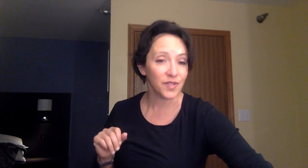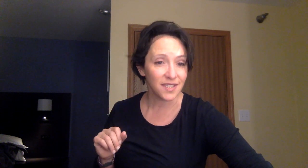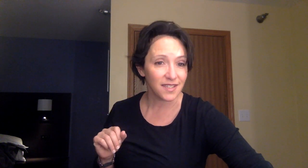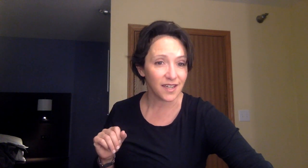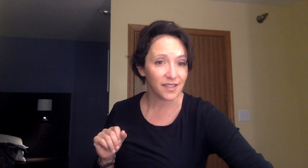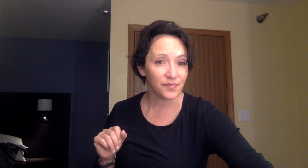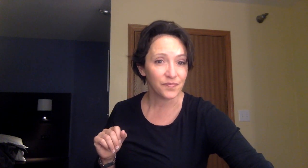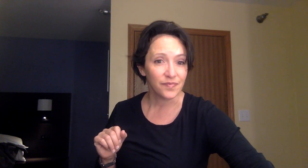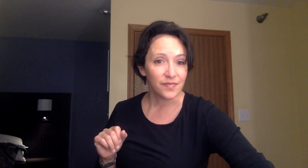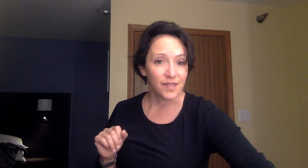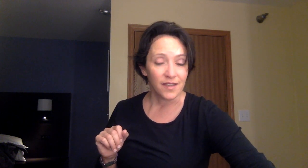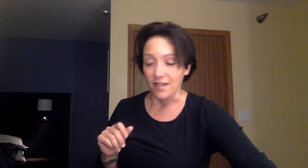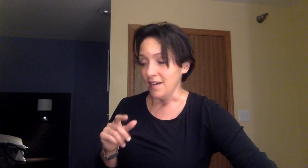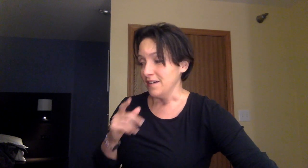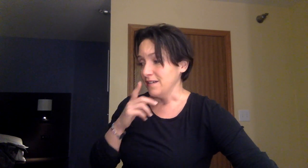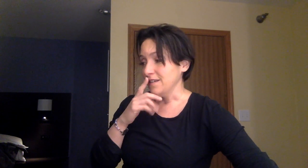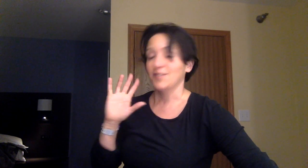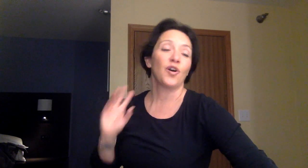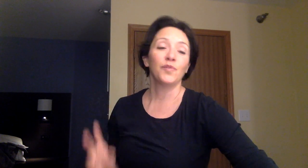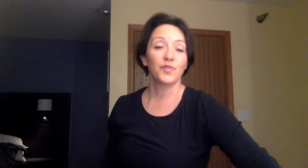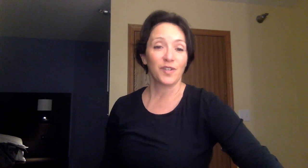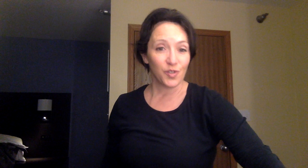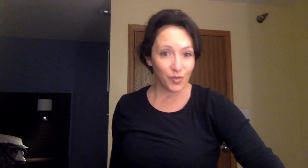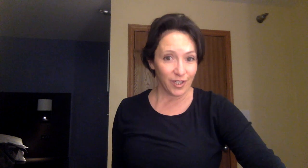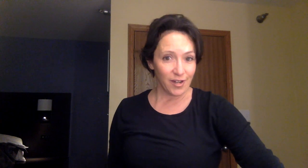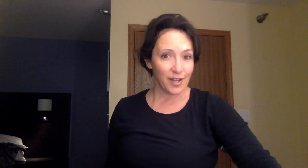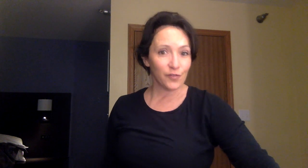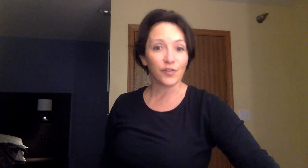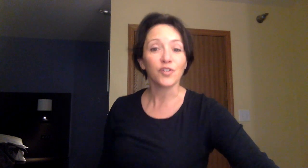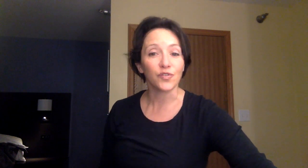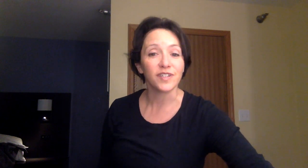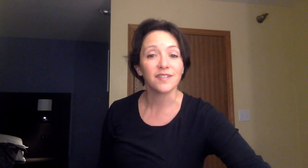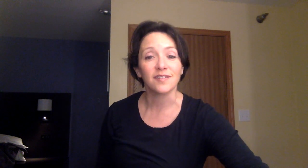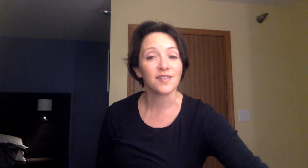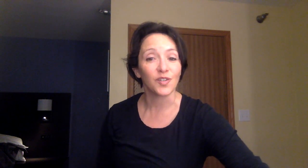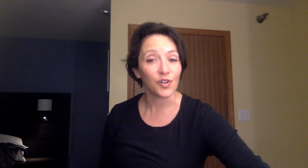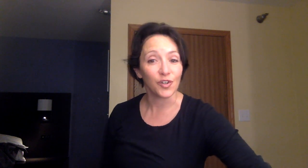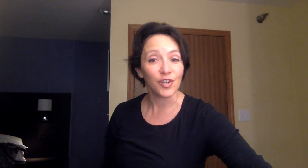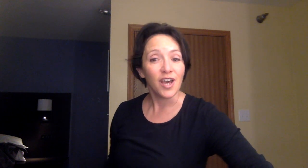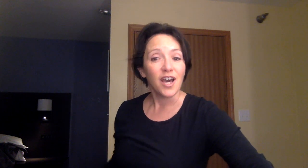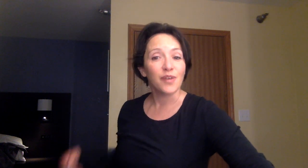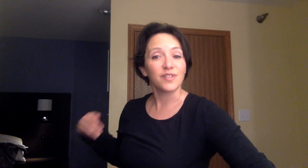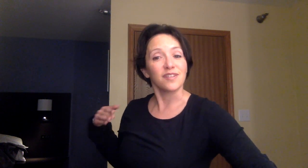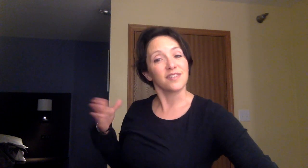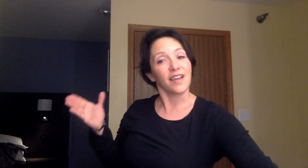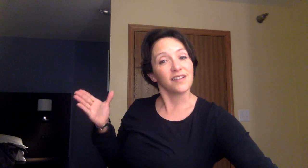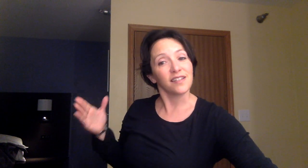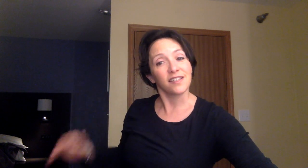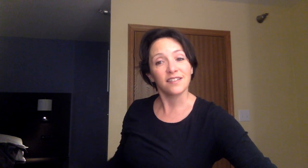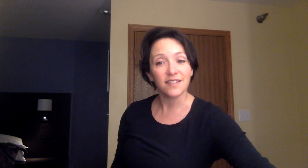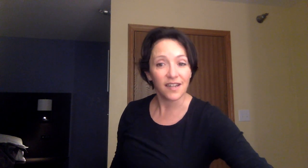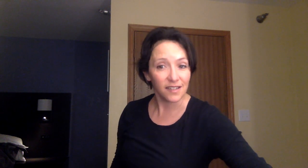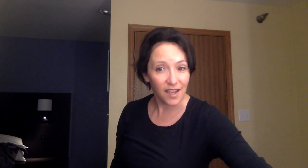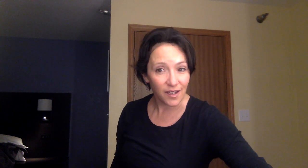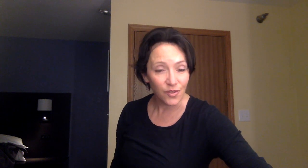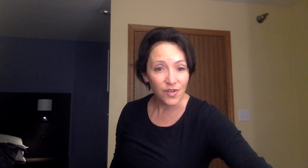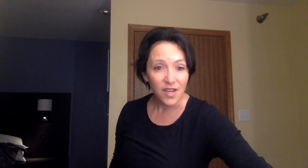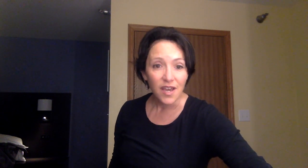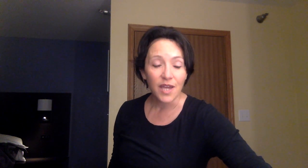lowest setting. It's almost my two-year anniversary since this occurred. I was cycling in San Diego and